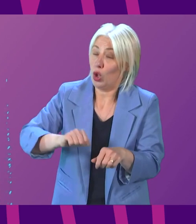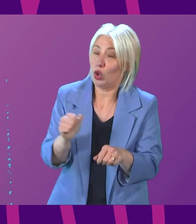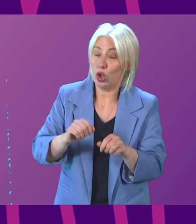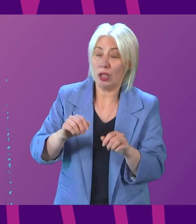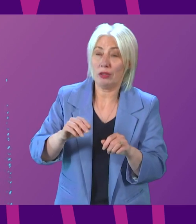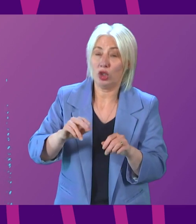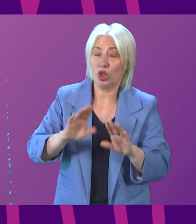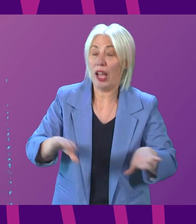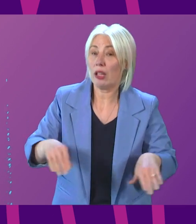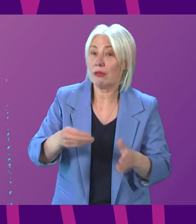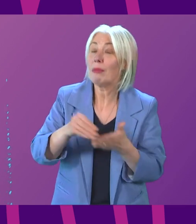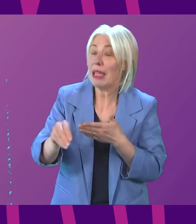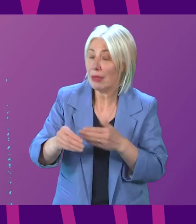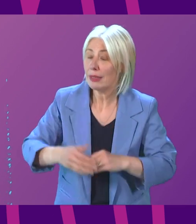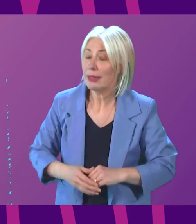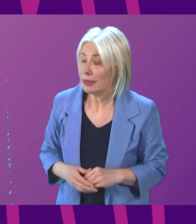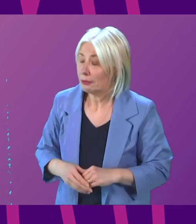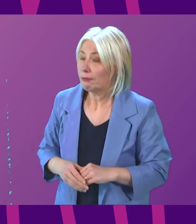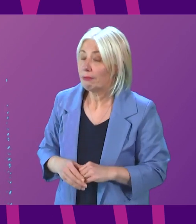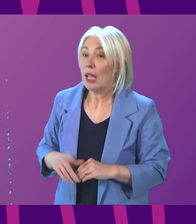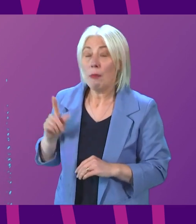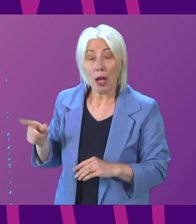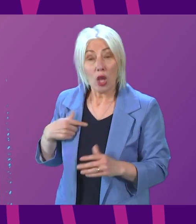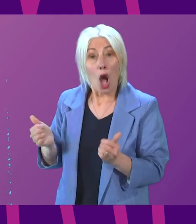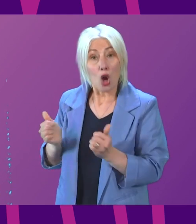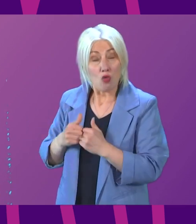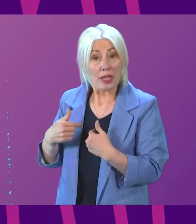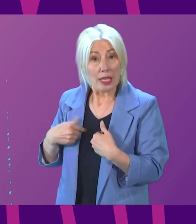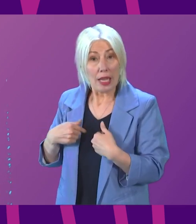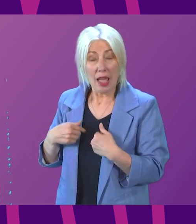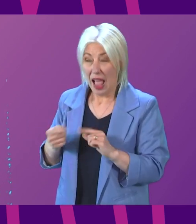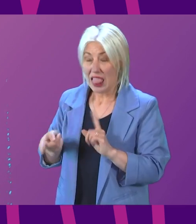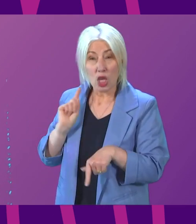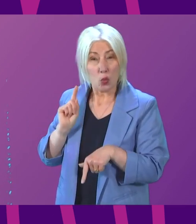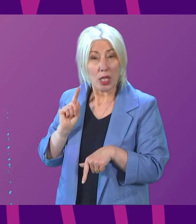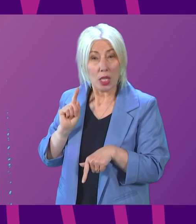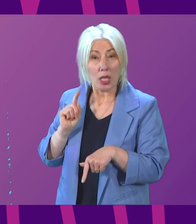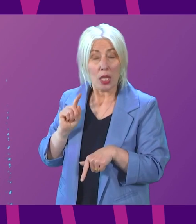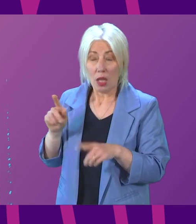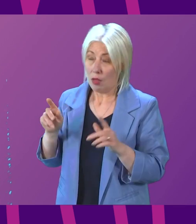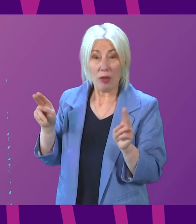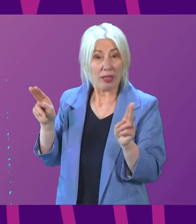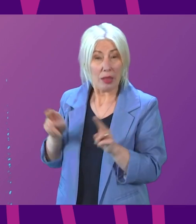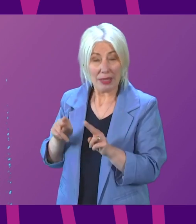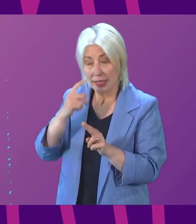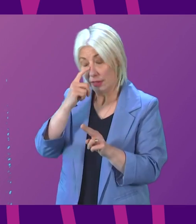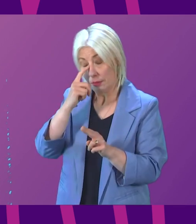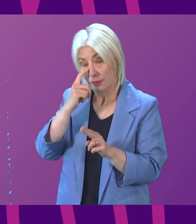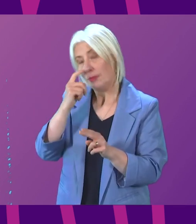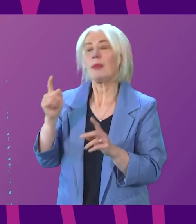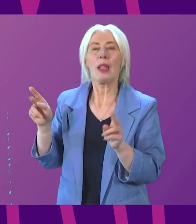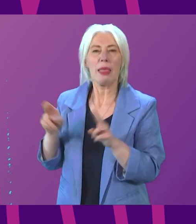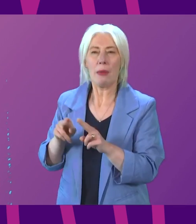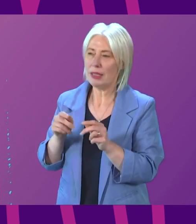I thank the First Minister for that reply. Would the First Minister agree with me that the limited actions last week by the Times' ritualist Chancellor Rishi Sunak,